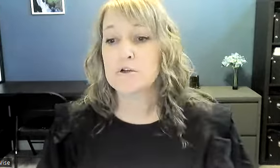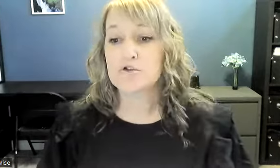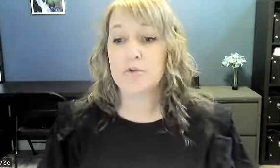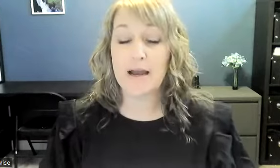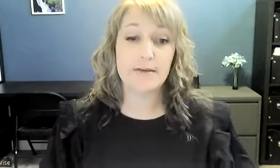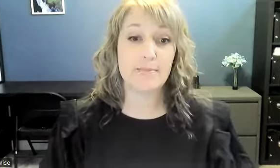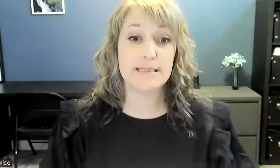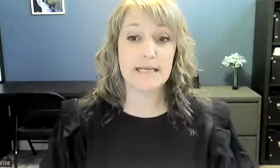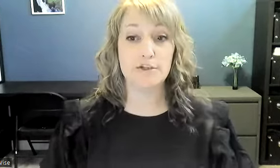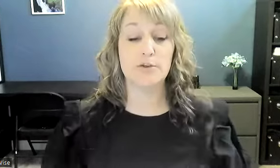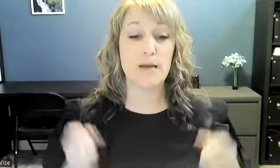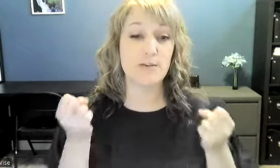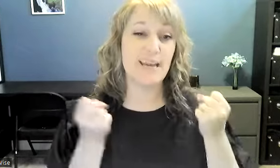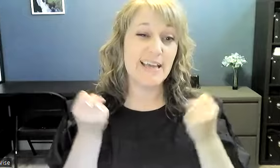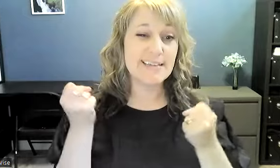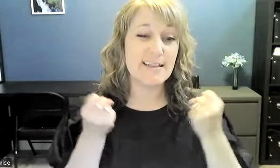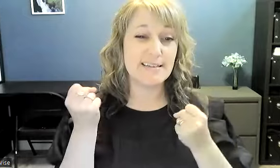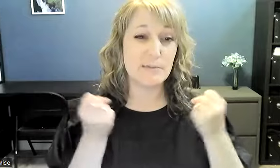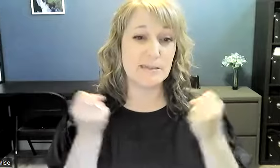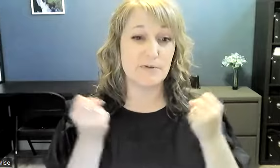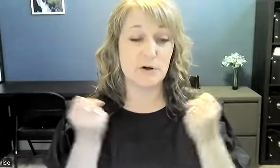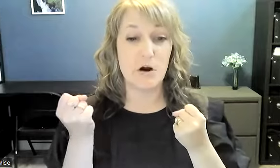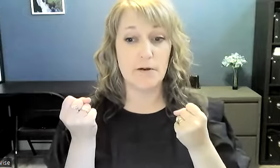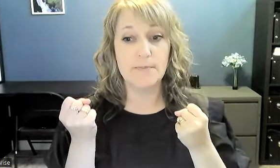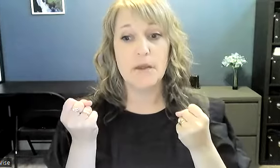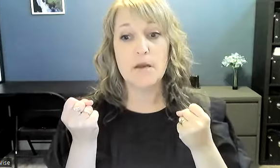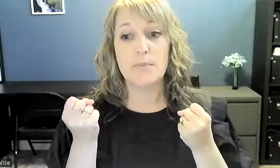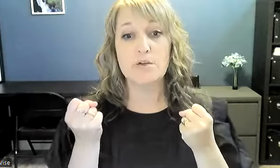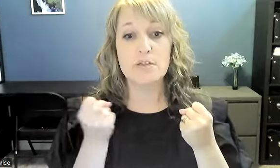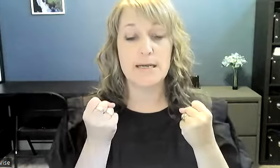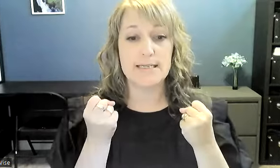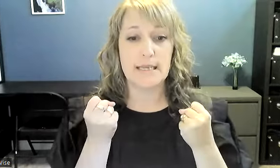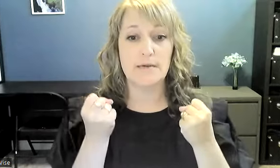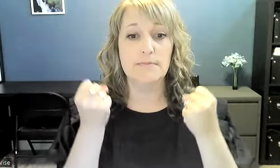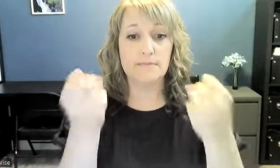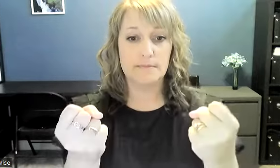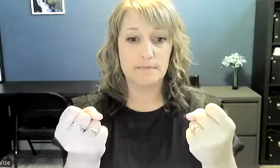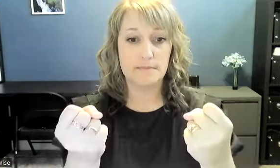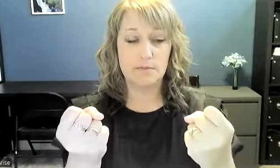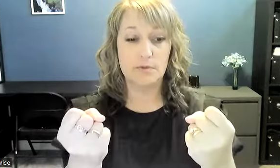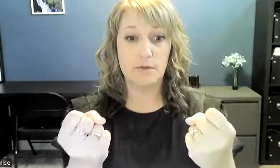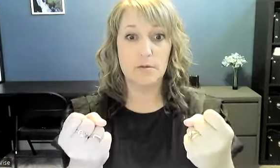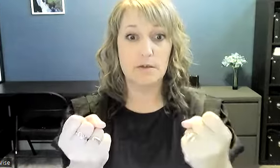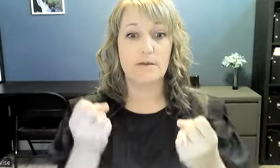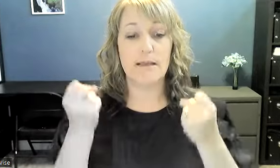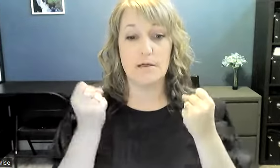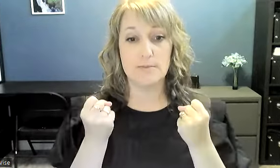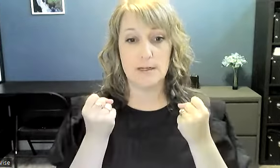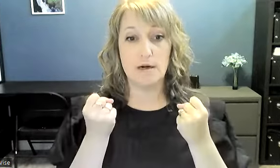drive can be signed two ways you can sign it the same as the sign for car but usually i see to move forward like here's my car